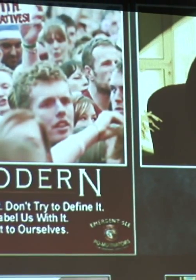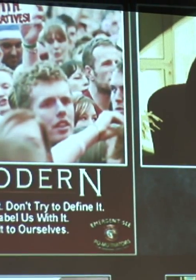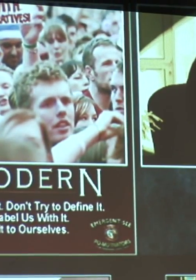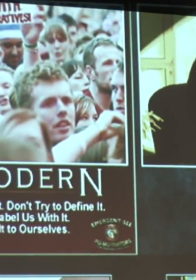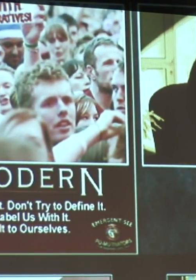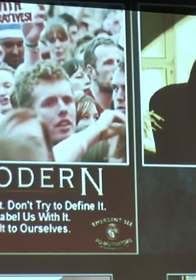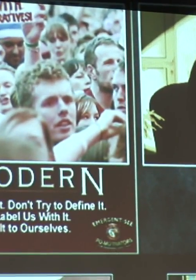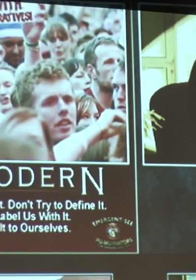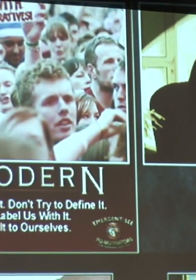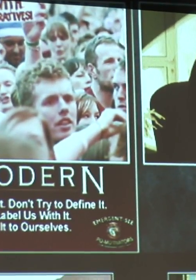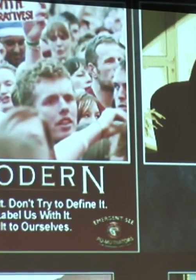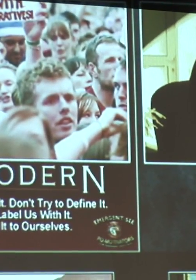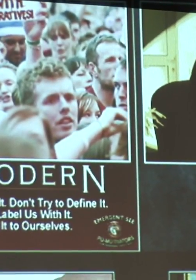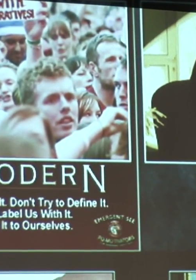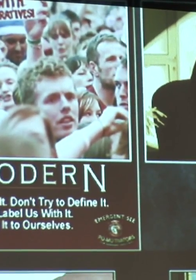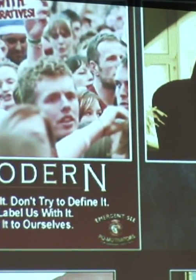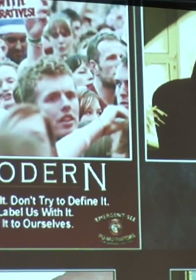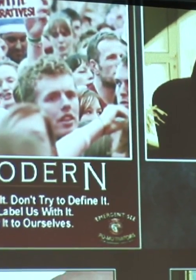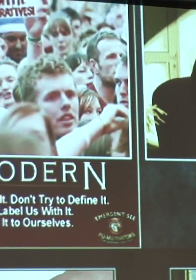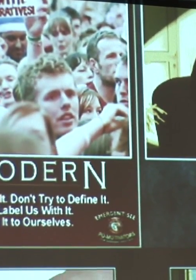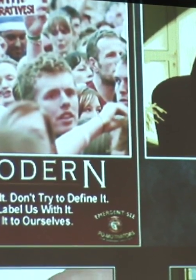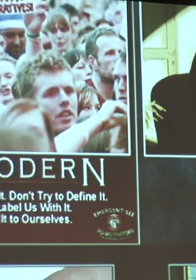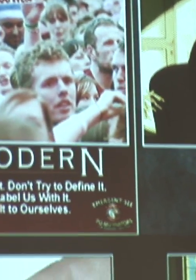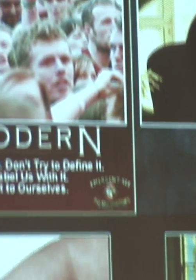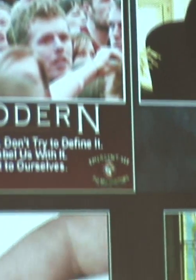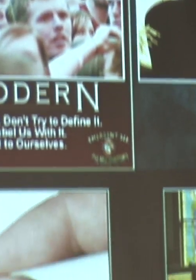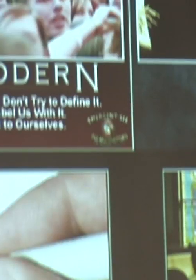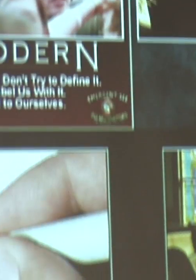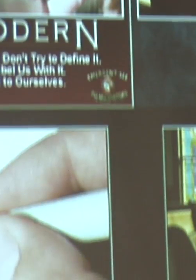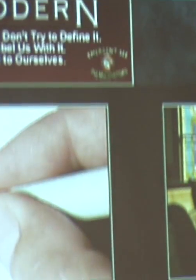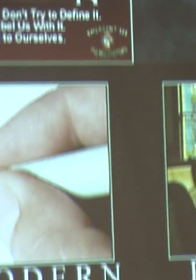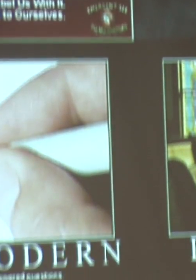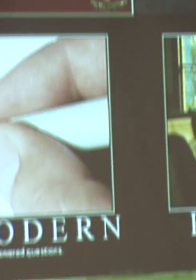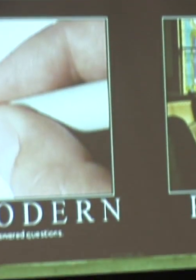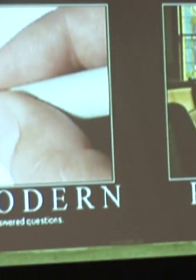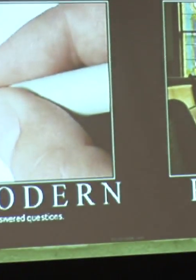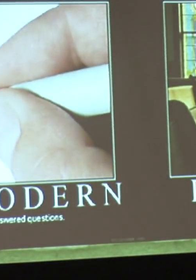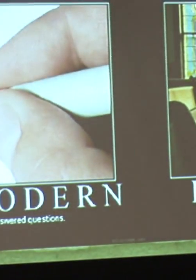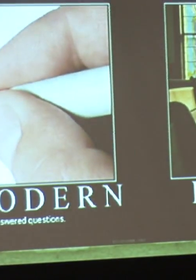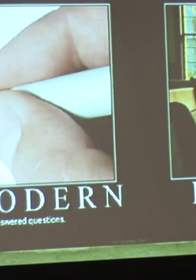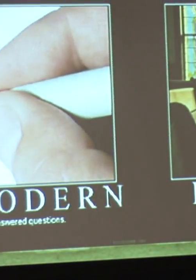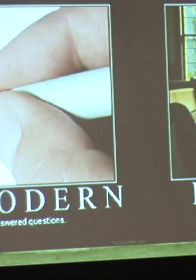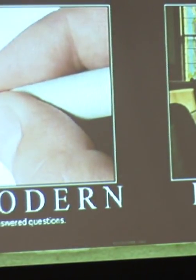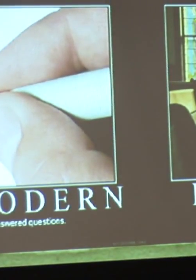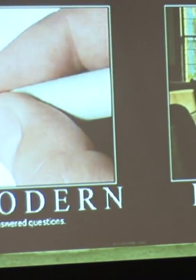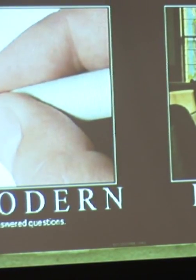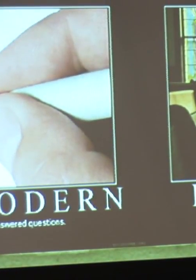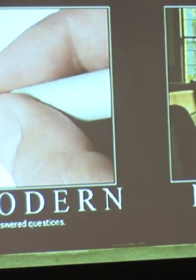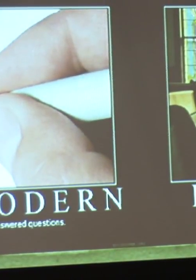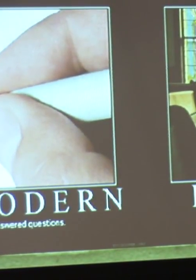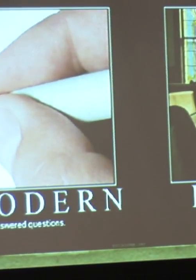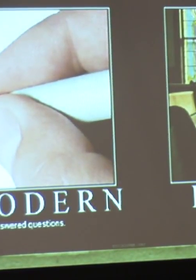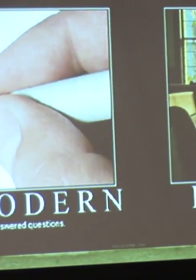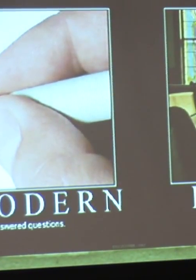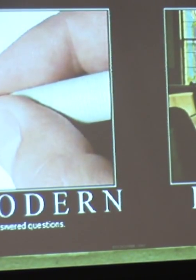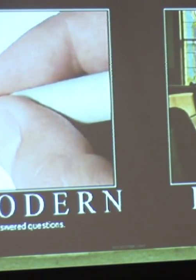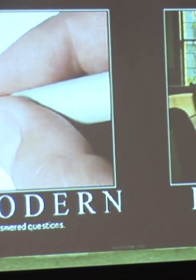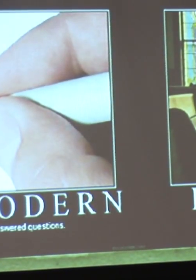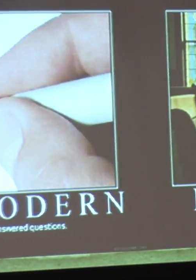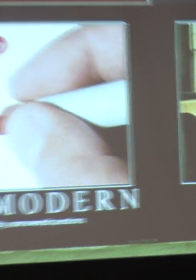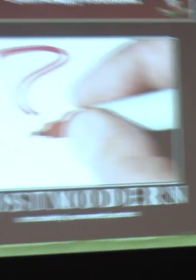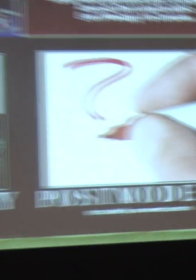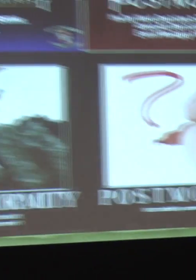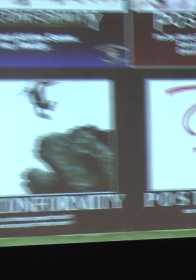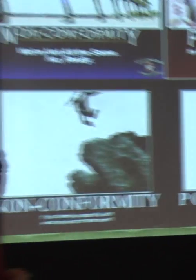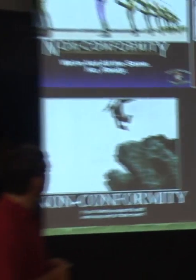Reimagining. That's me in the spotlight. Losing my religion. Or reimagining. Church is a greater reflection of the